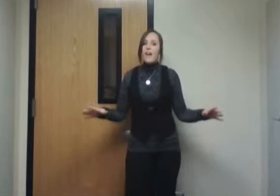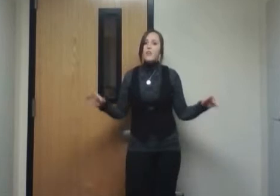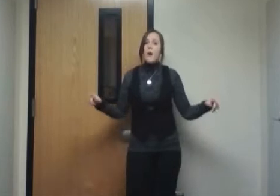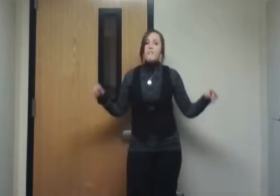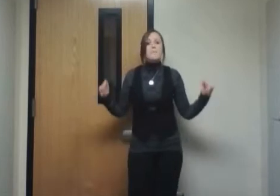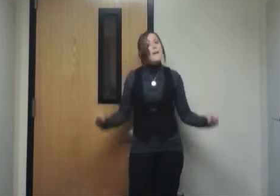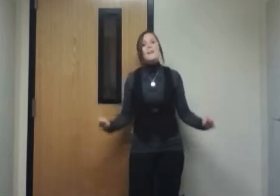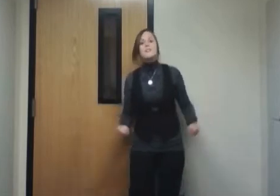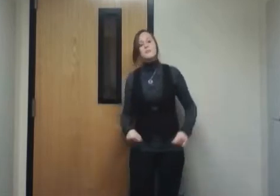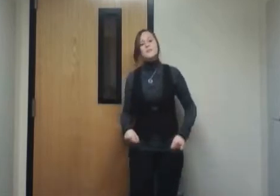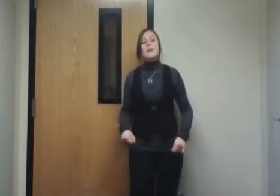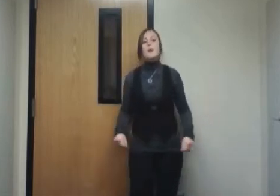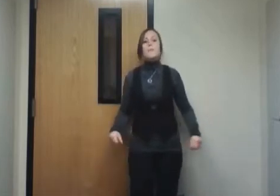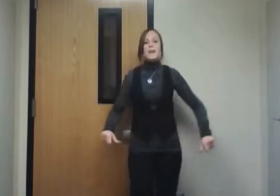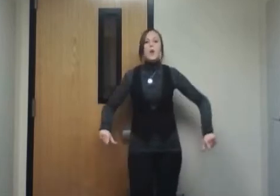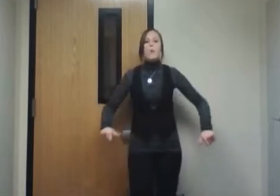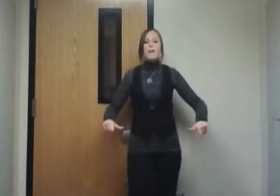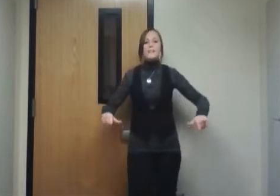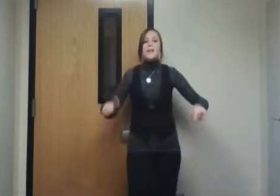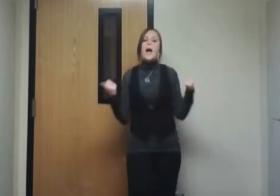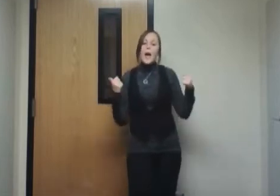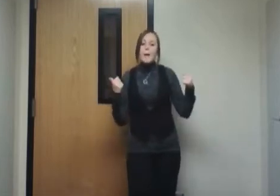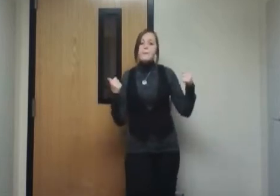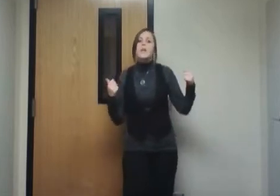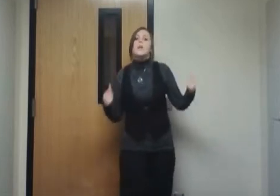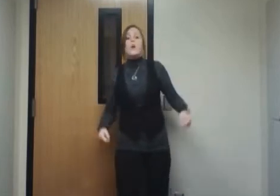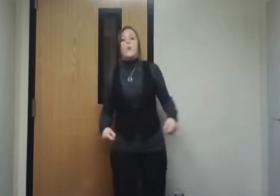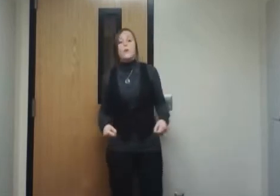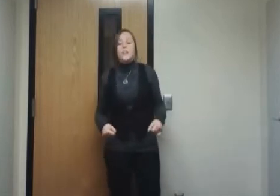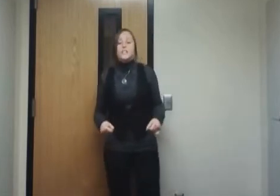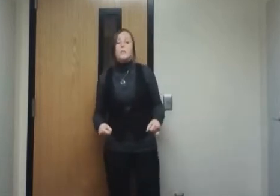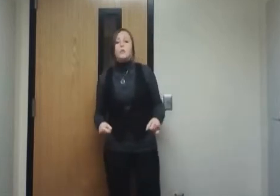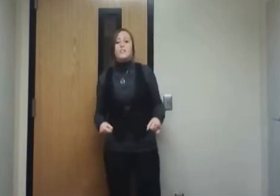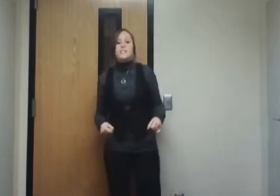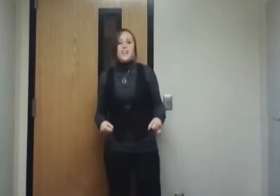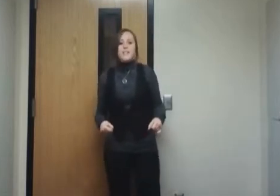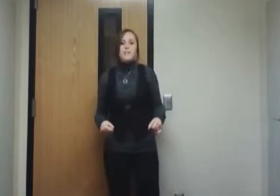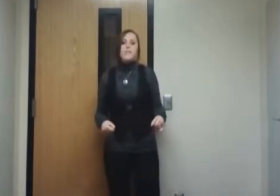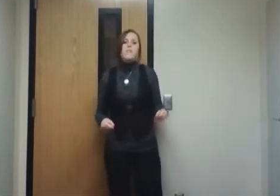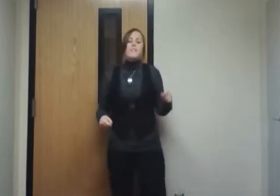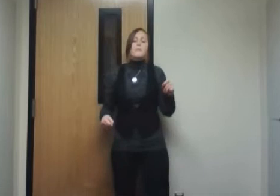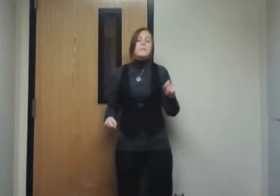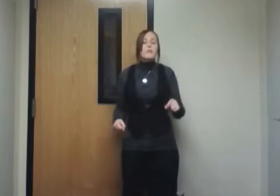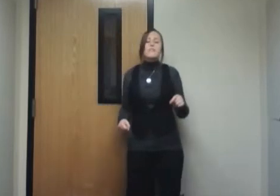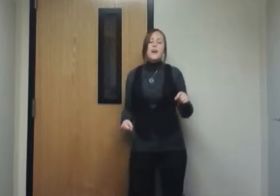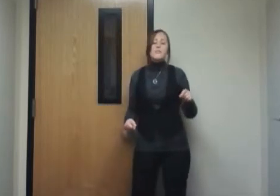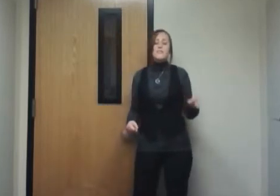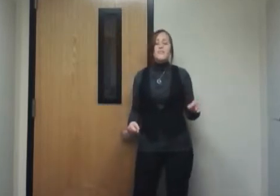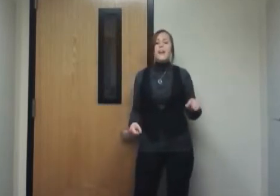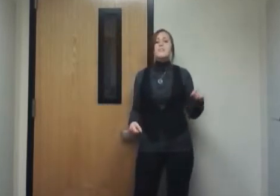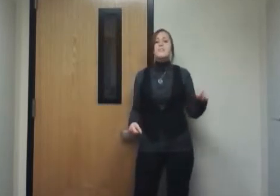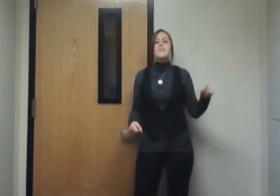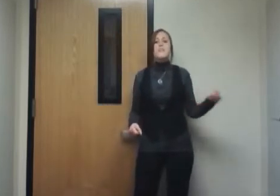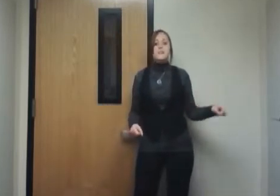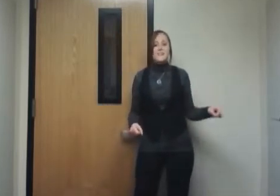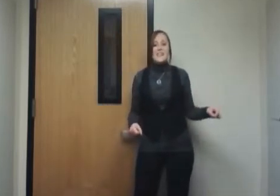value of the metal used to make our money went up. According to Morally Safer, from 2005 to 2010,